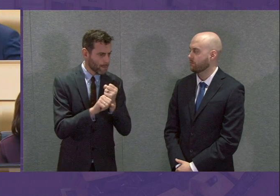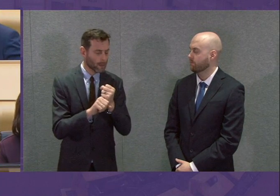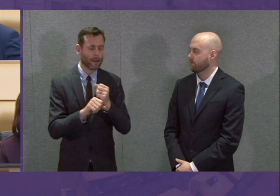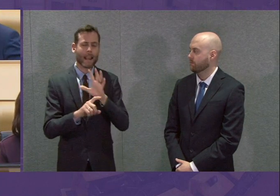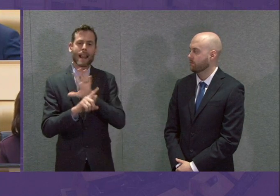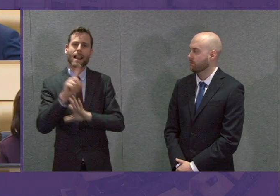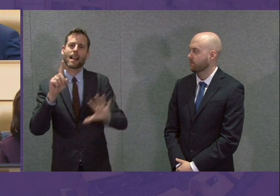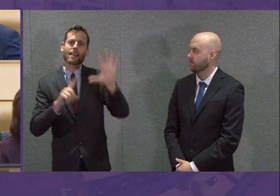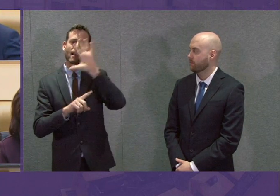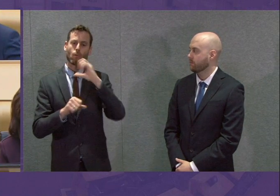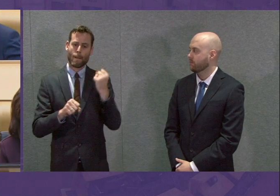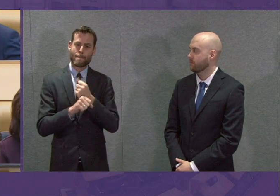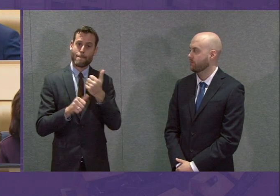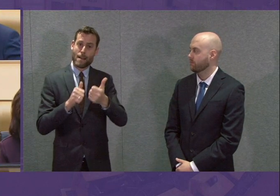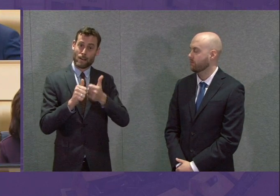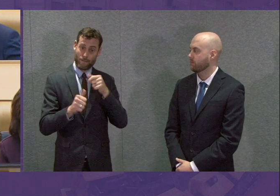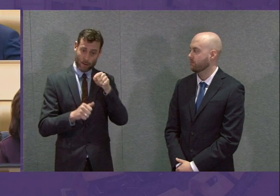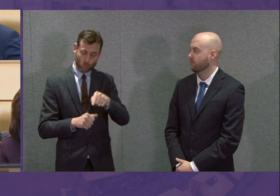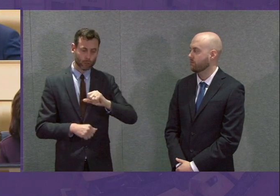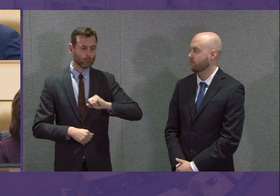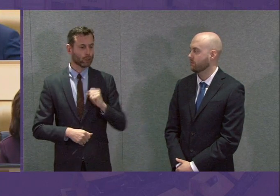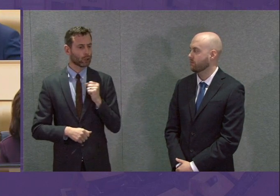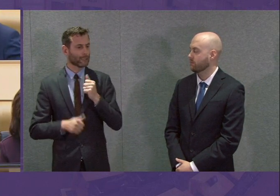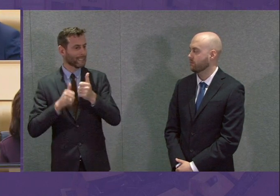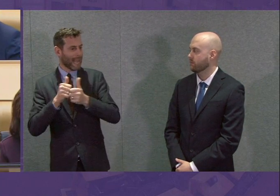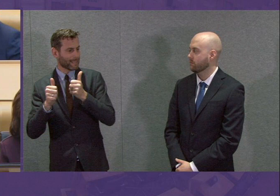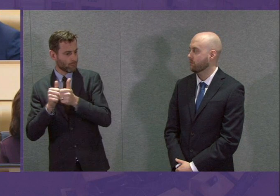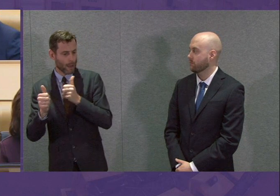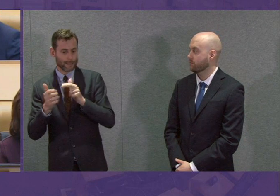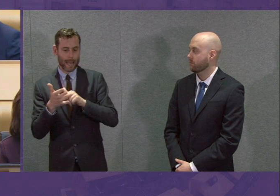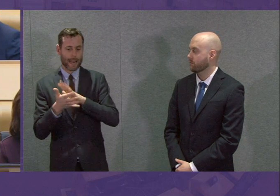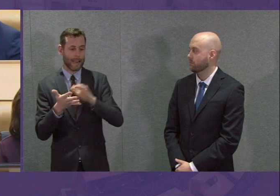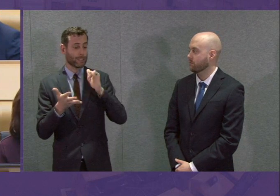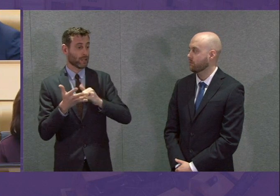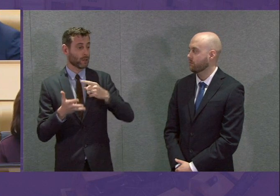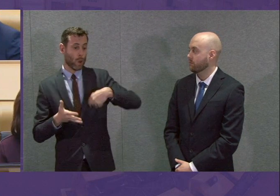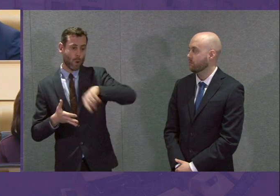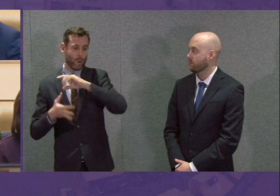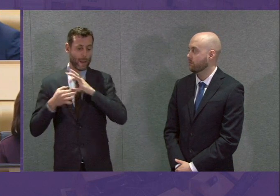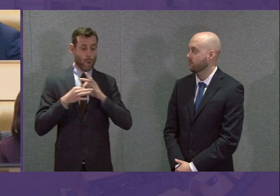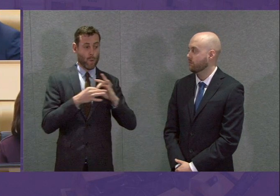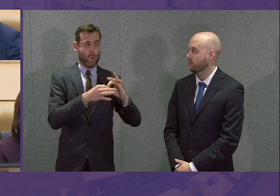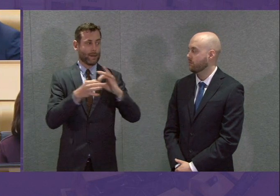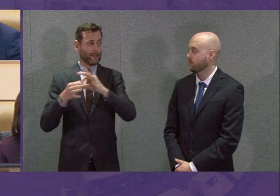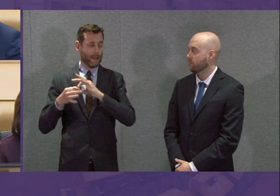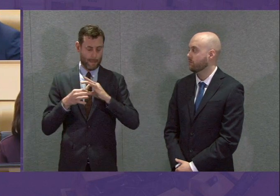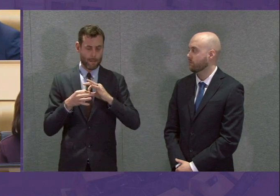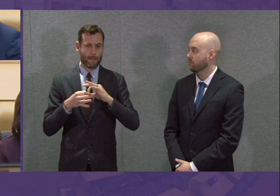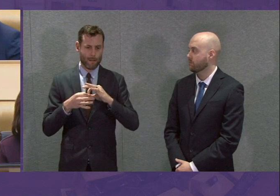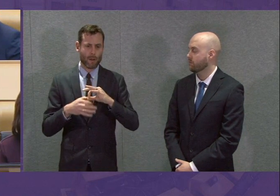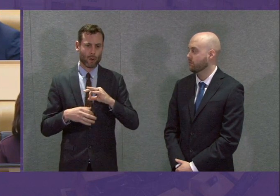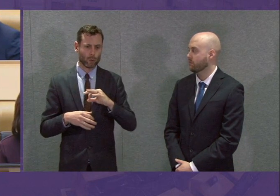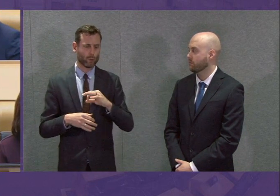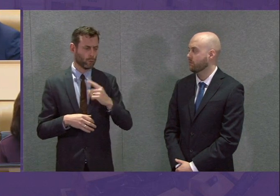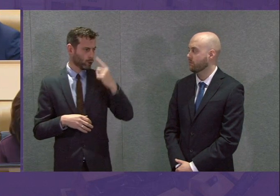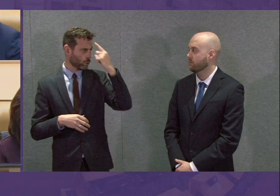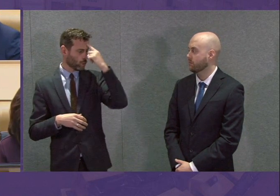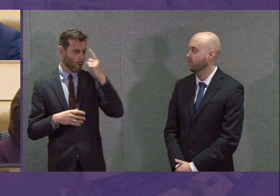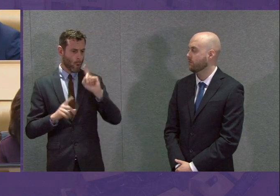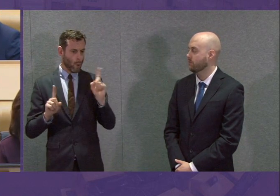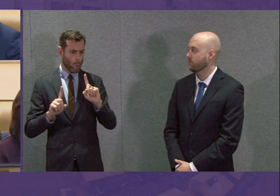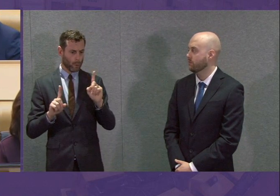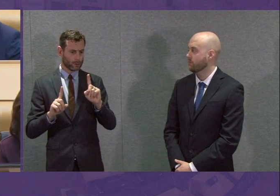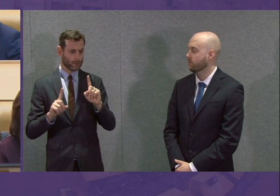Institute for Scotland, Scottish Enterprise and the NHS, which is a coordinating effort to mobilise the wider Scottish